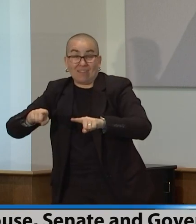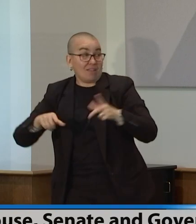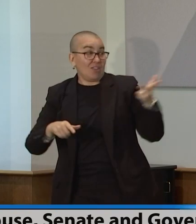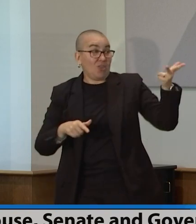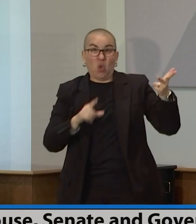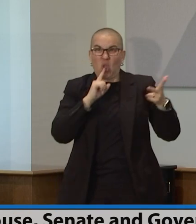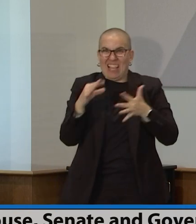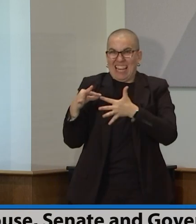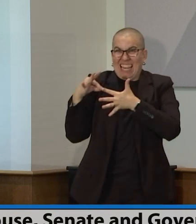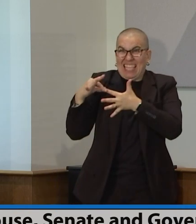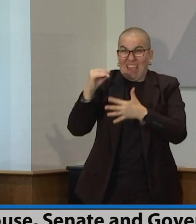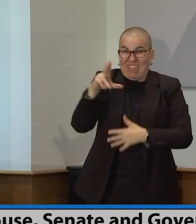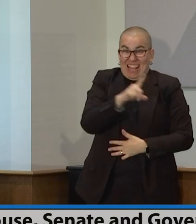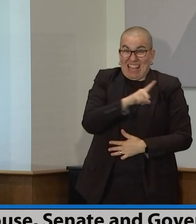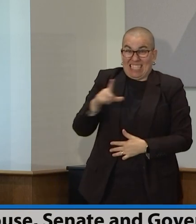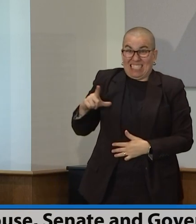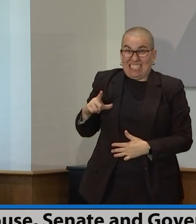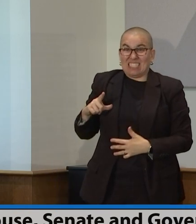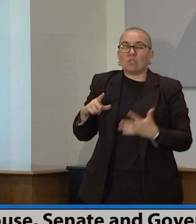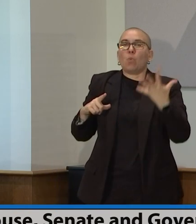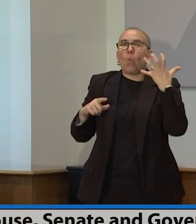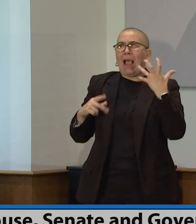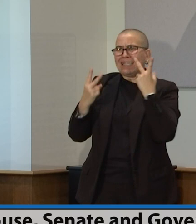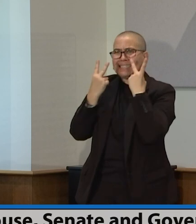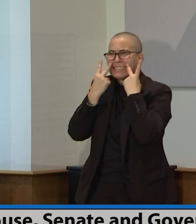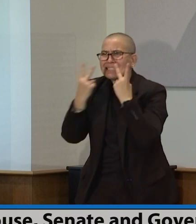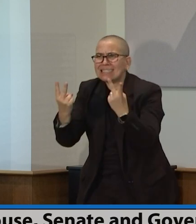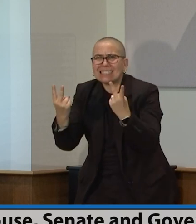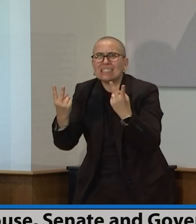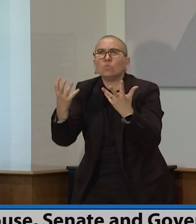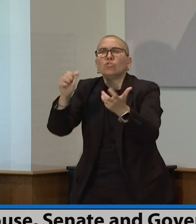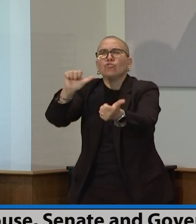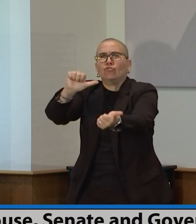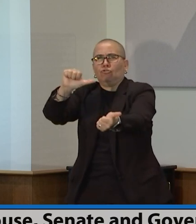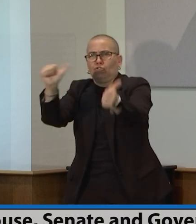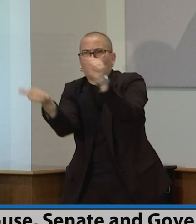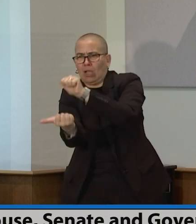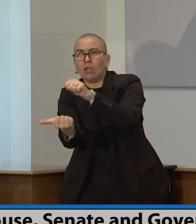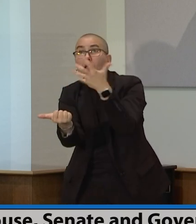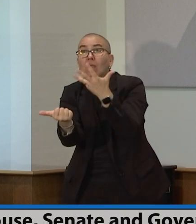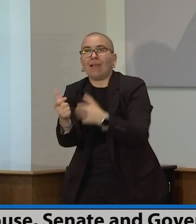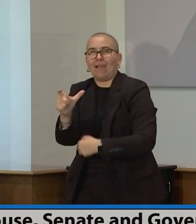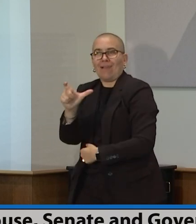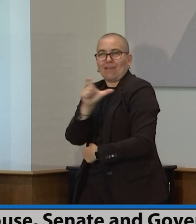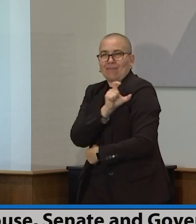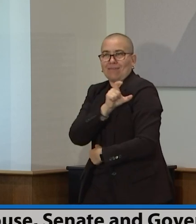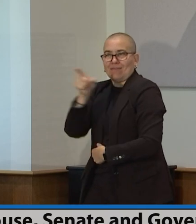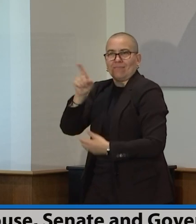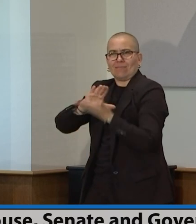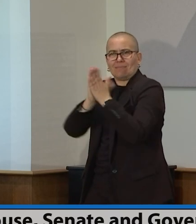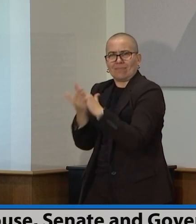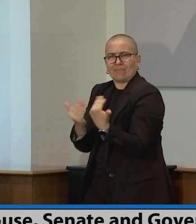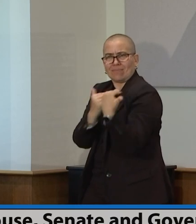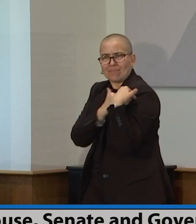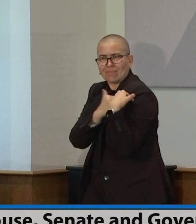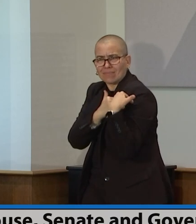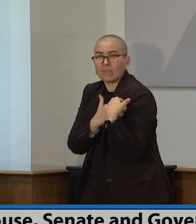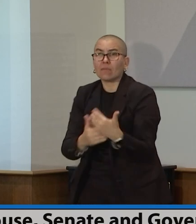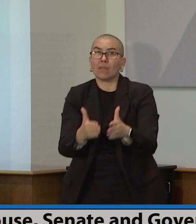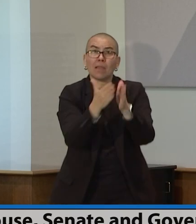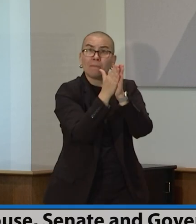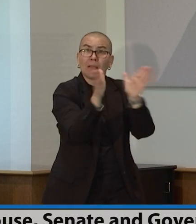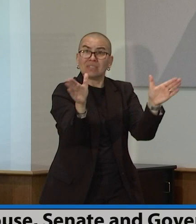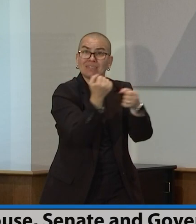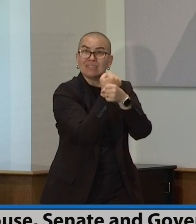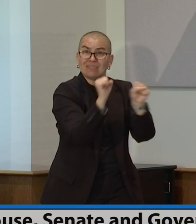both members of community activists and police. And they'll be working on those issues. So I'm hopeful. This is a